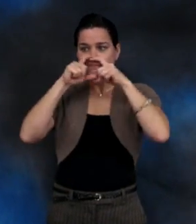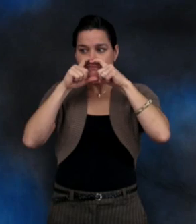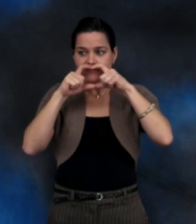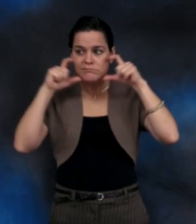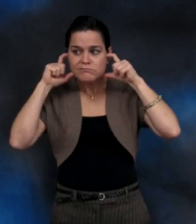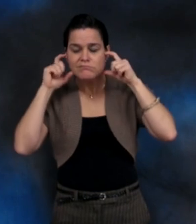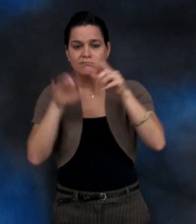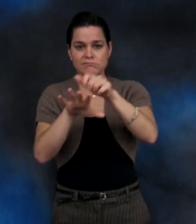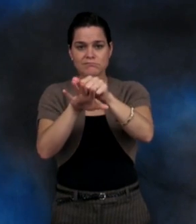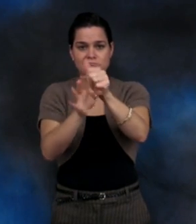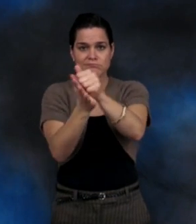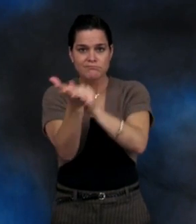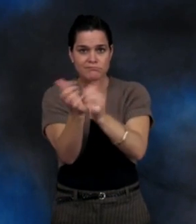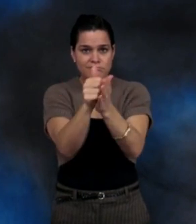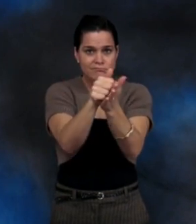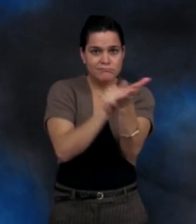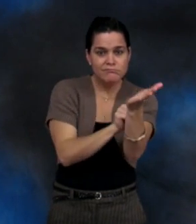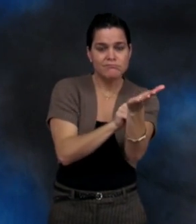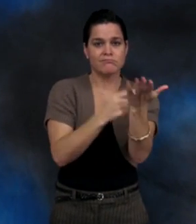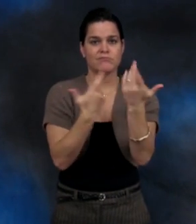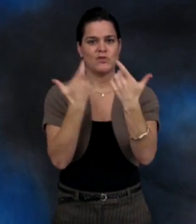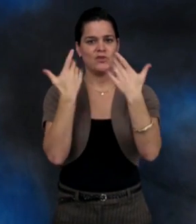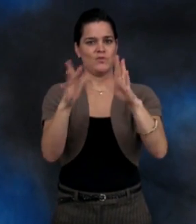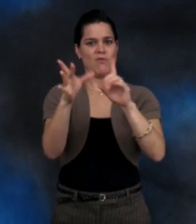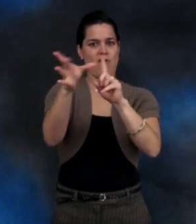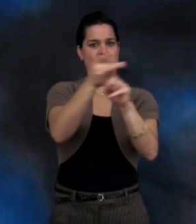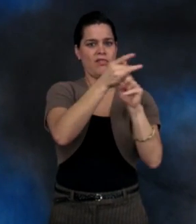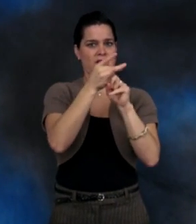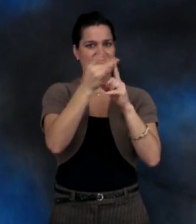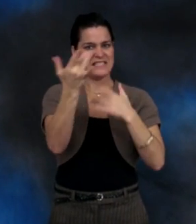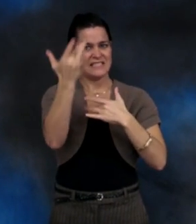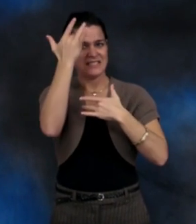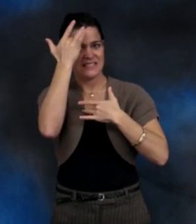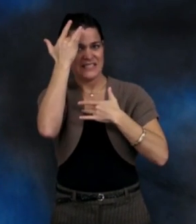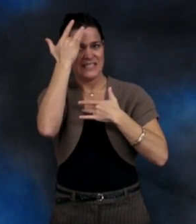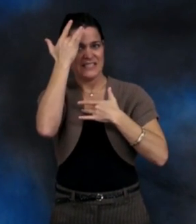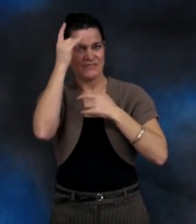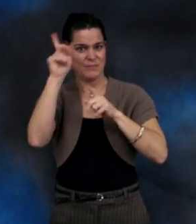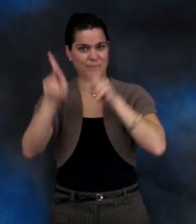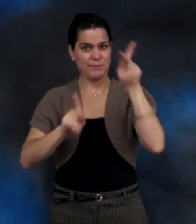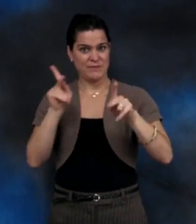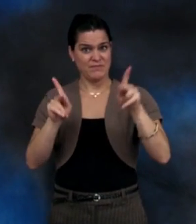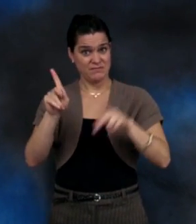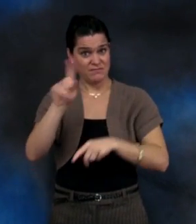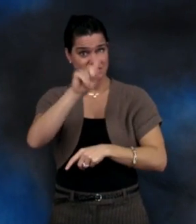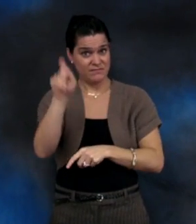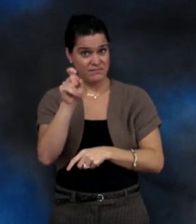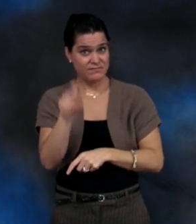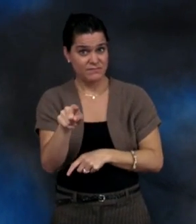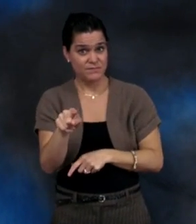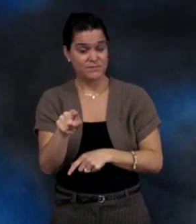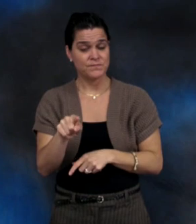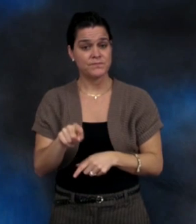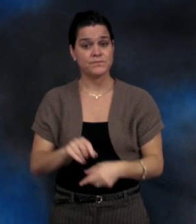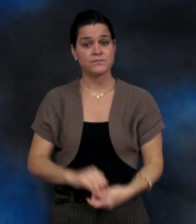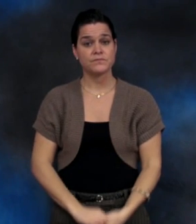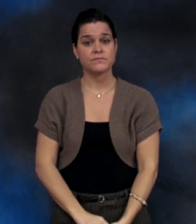with a person whose immune system is severely compromised and who must be in protective isolation?